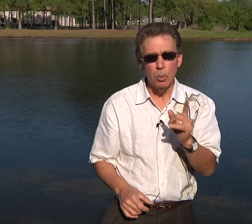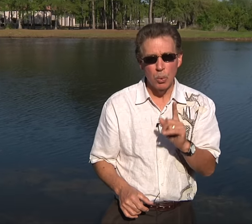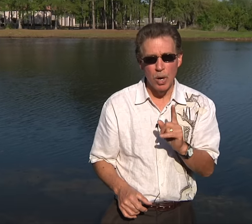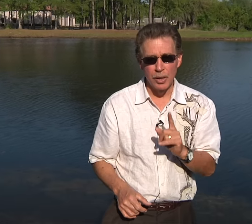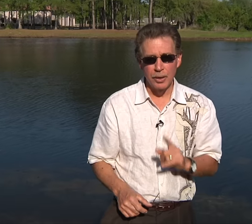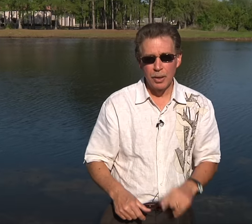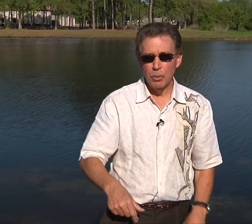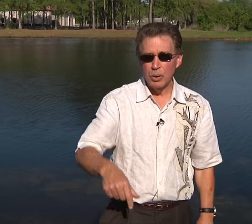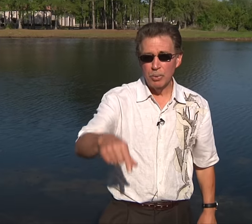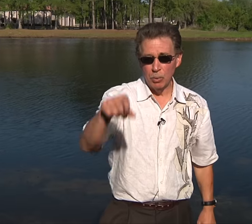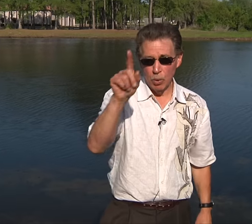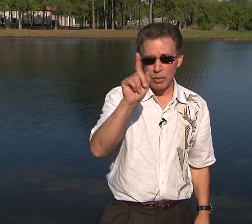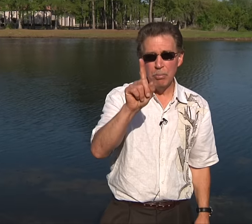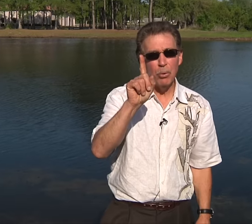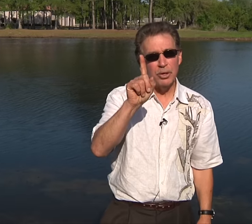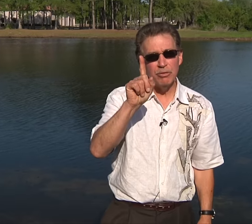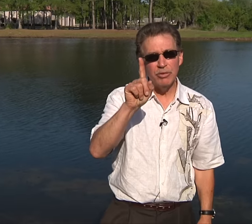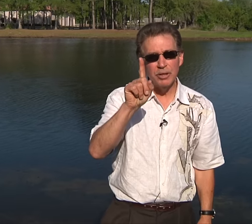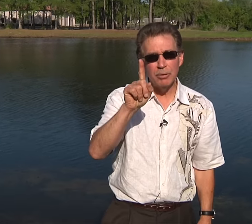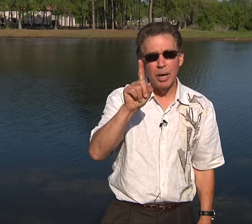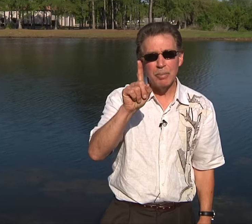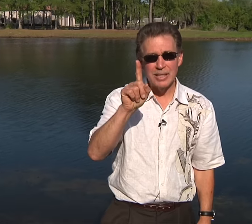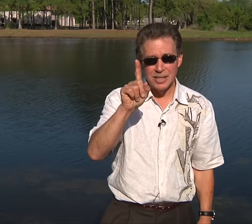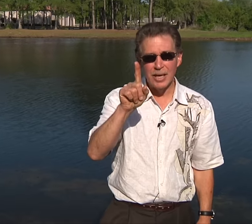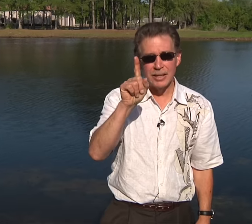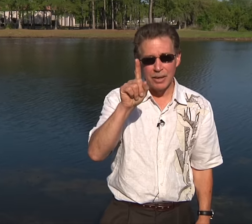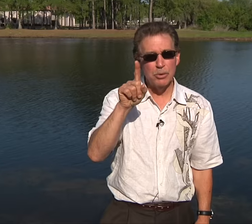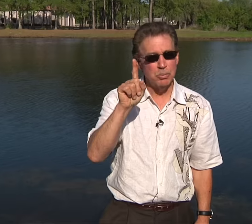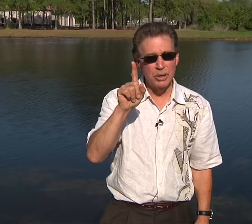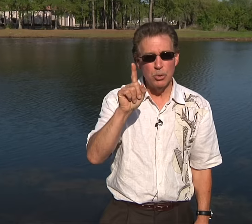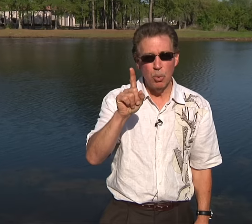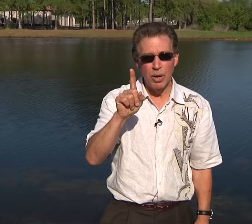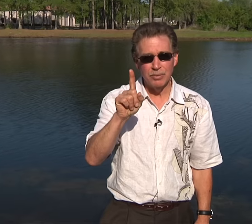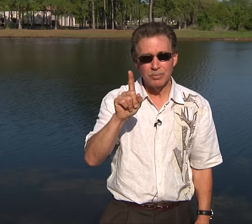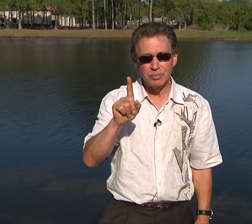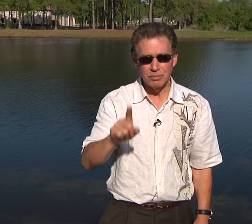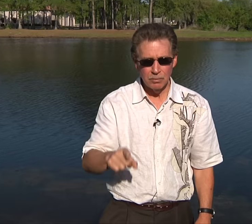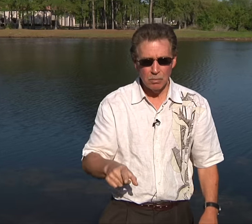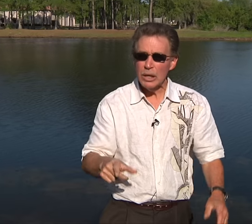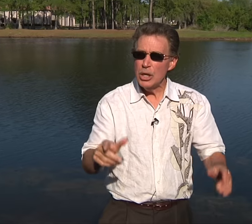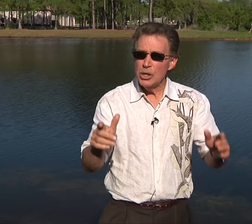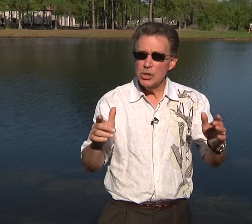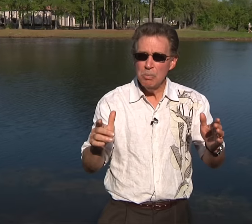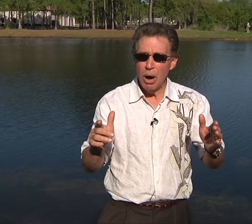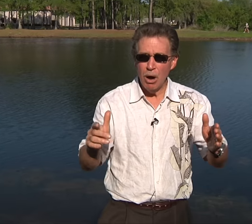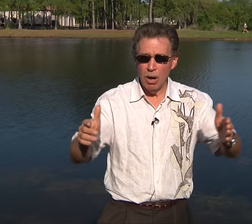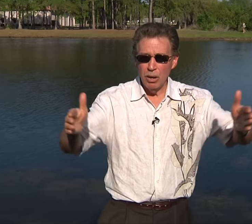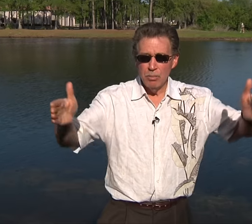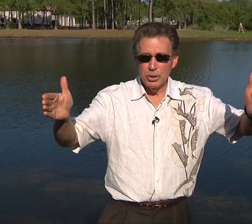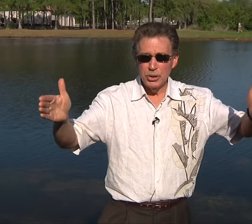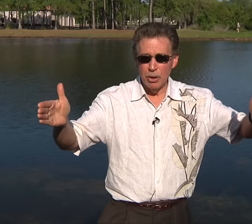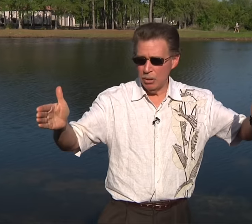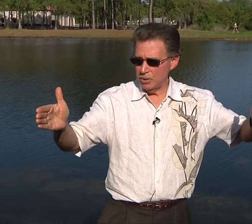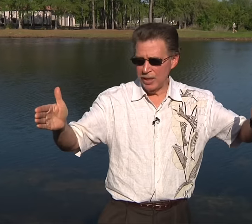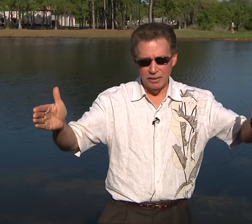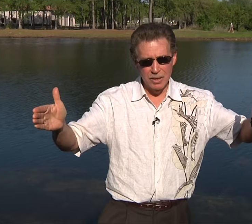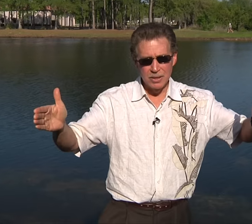one, we put one pointer finger up, and sign language means one. Small, put your arms like this,